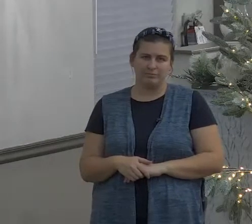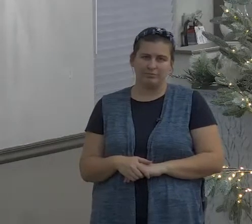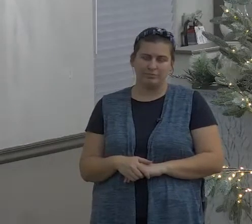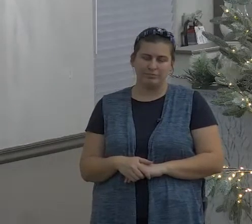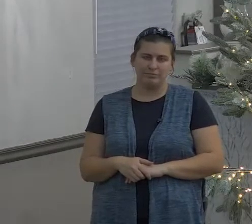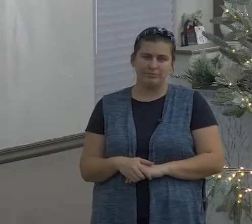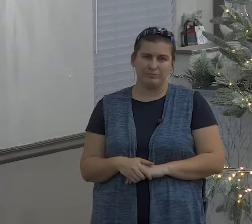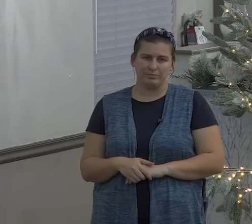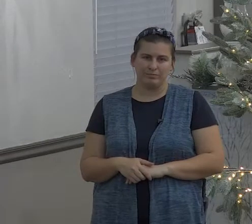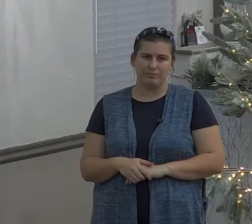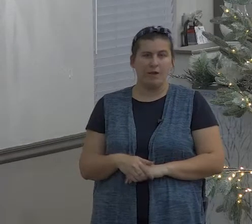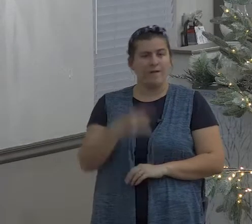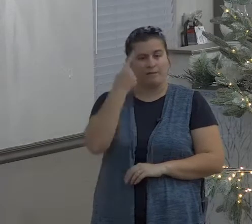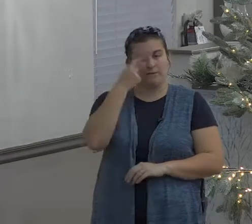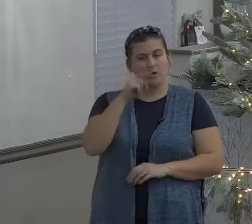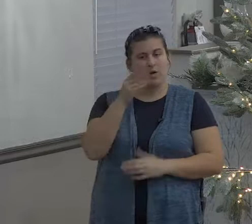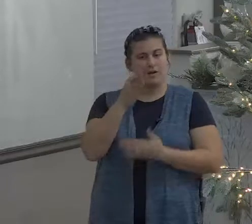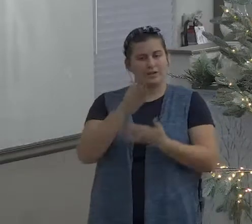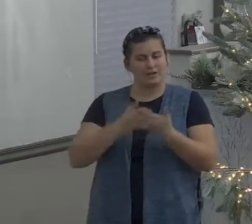you have cancer